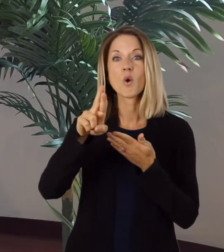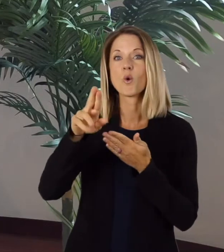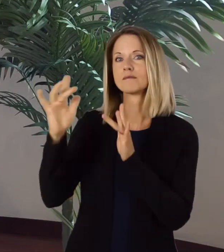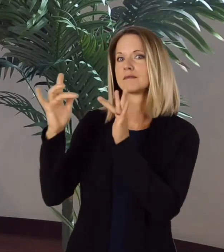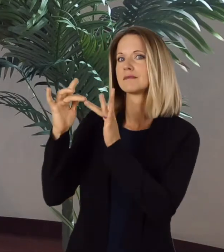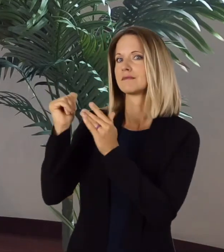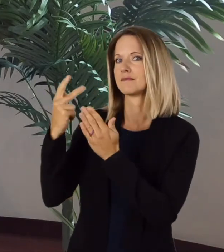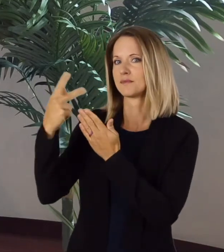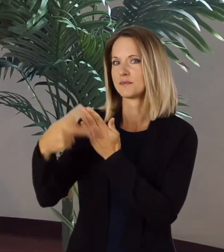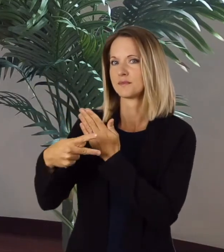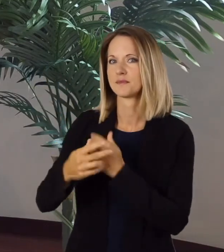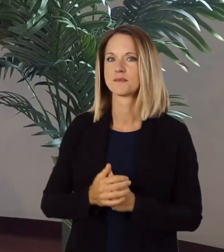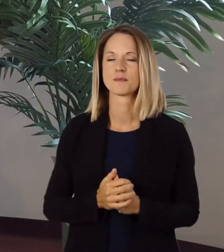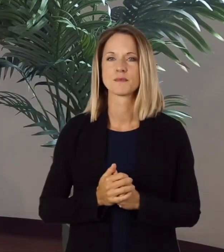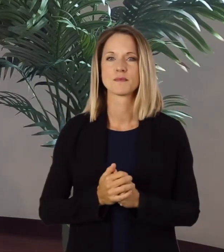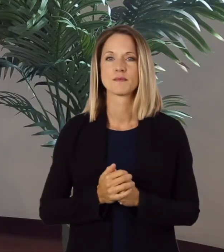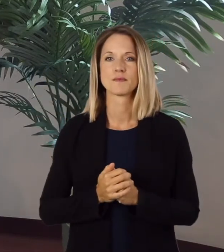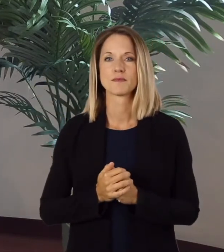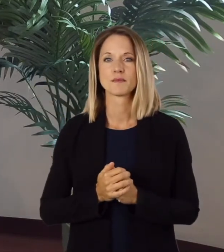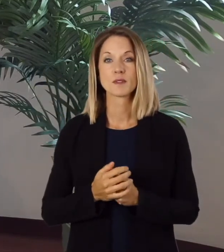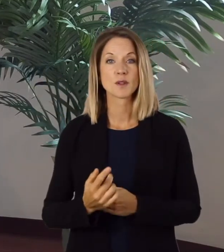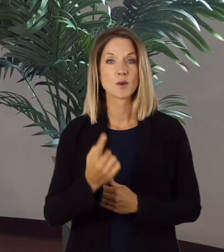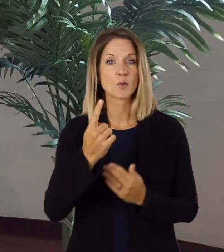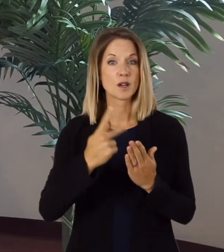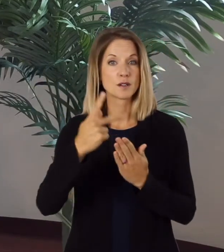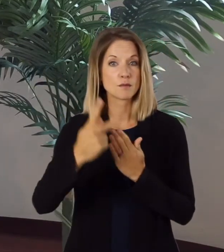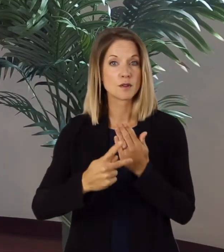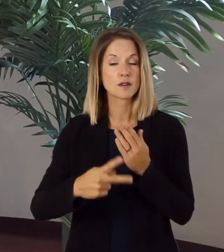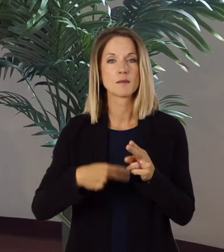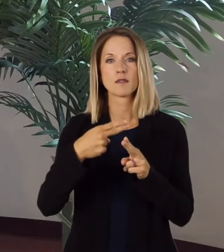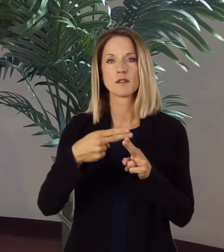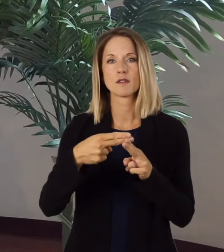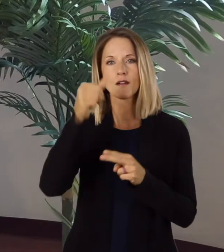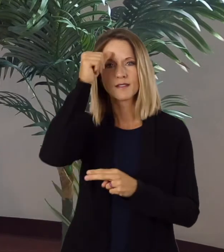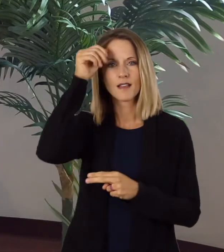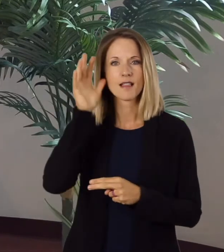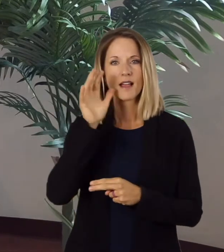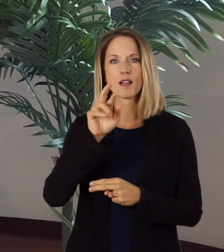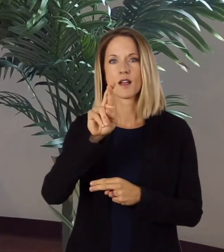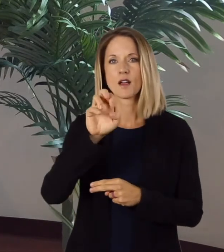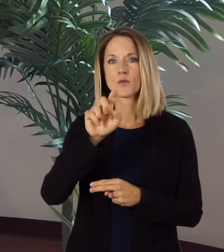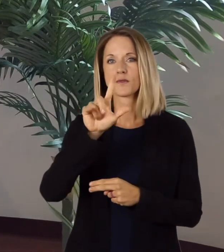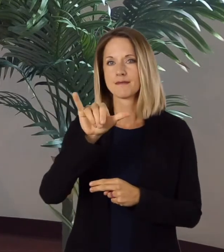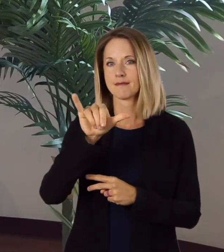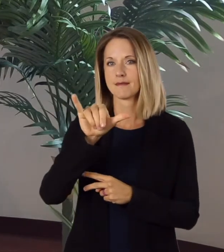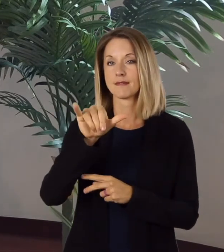program. One of our programs is called Alaska Relay. In that program, it provides